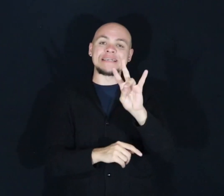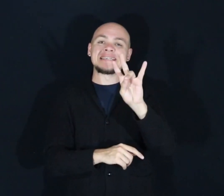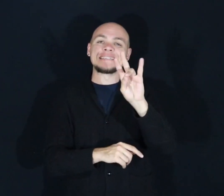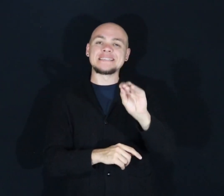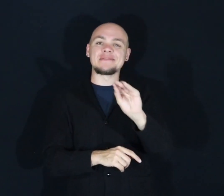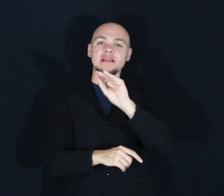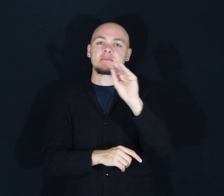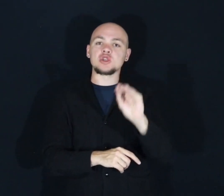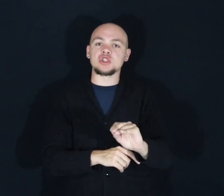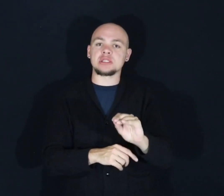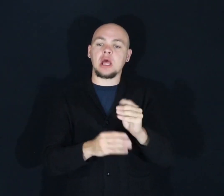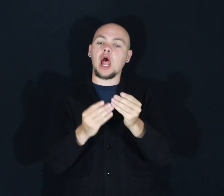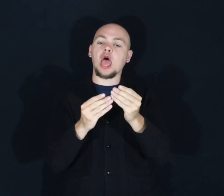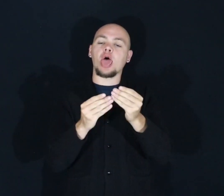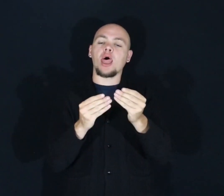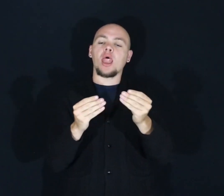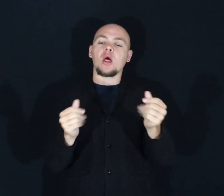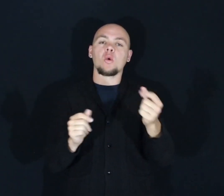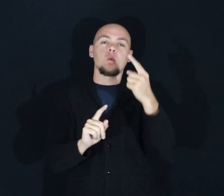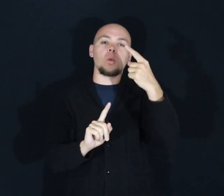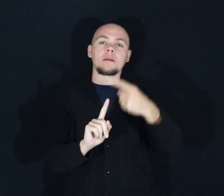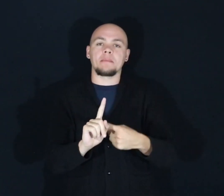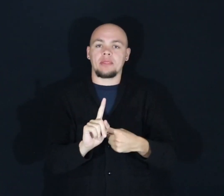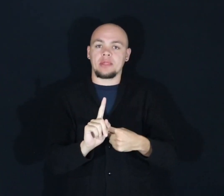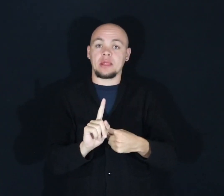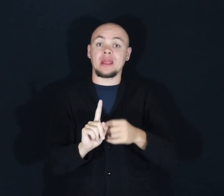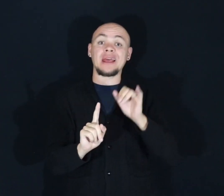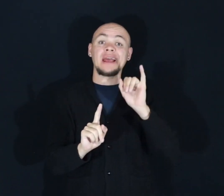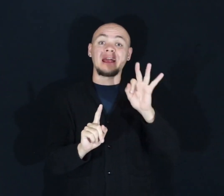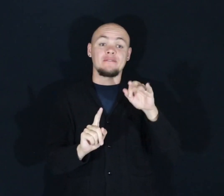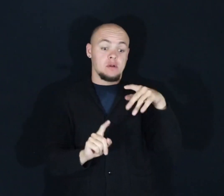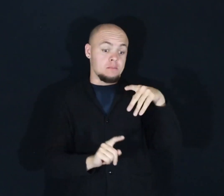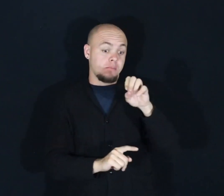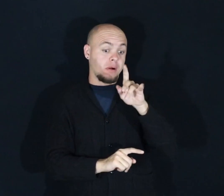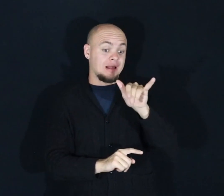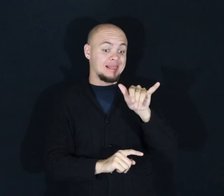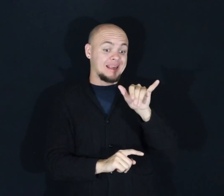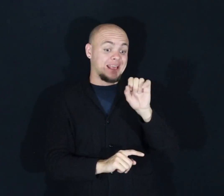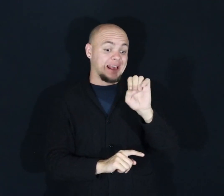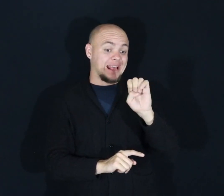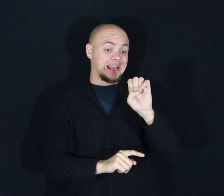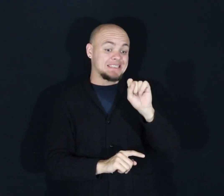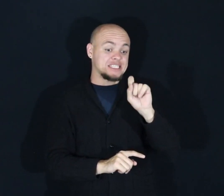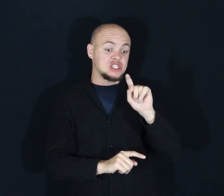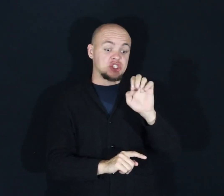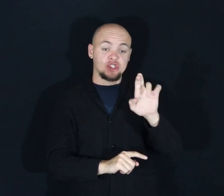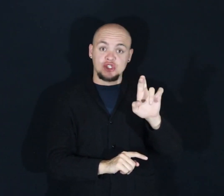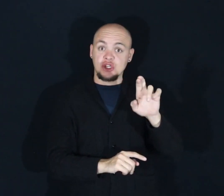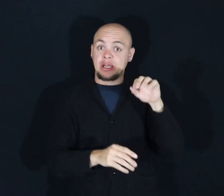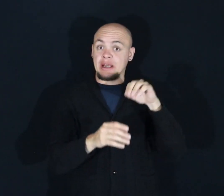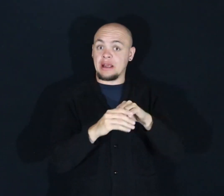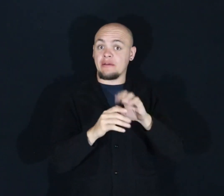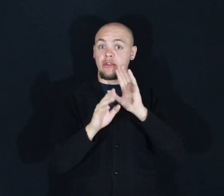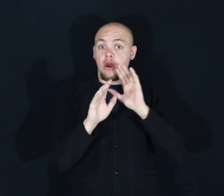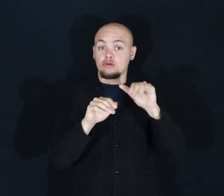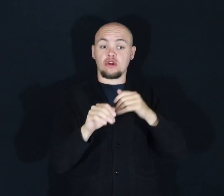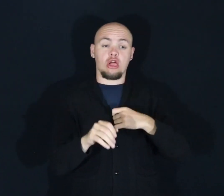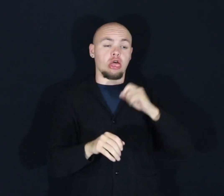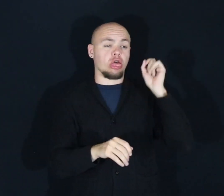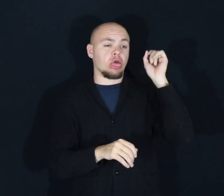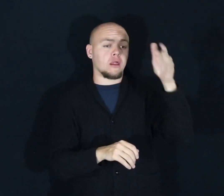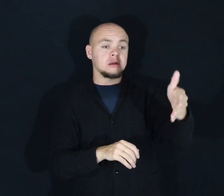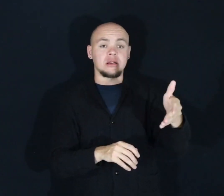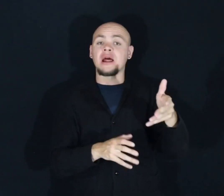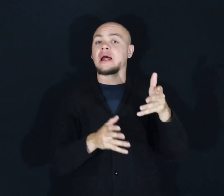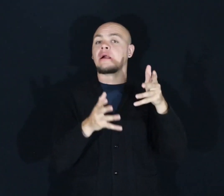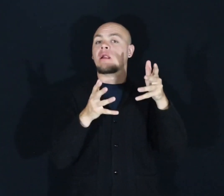disappear in about a month. If you throw a polyester plastic t-shirt into the ocean, it will still be